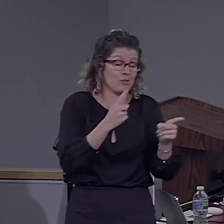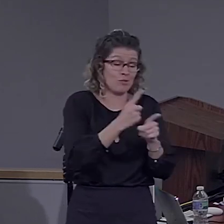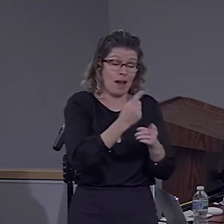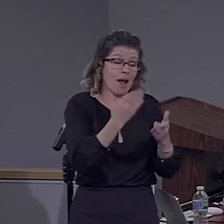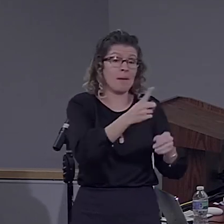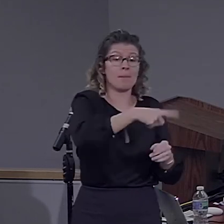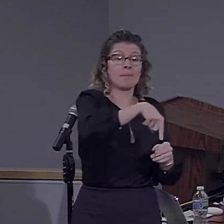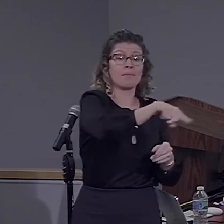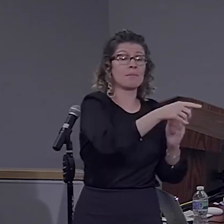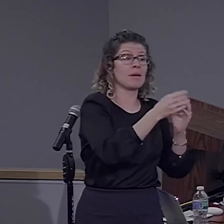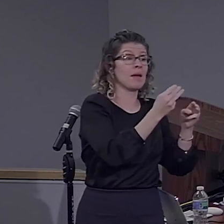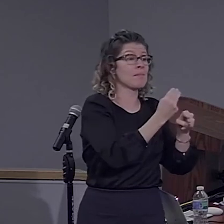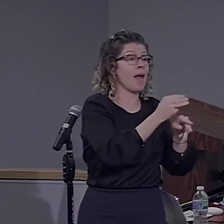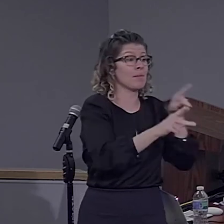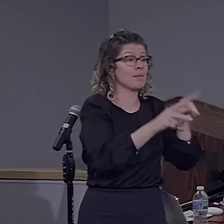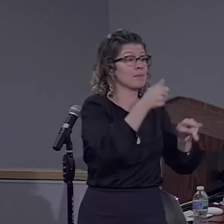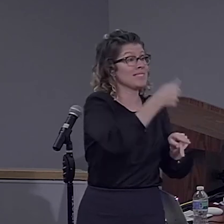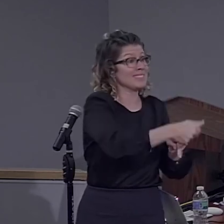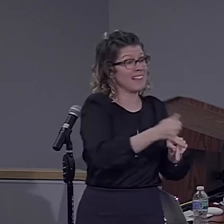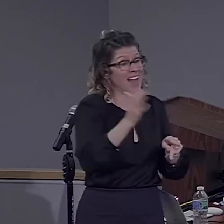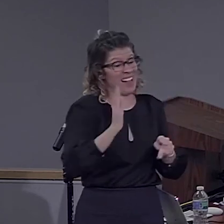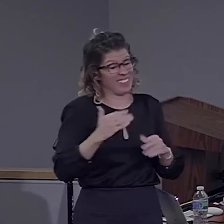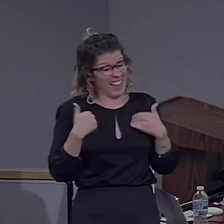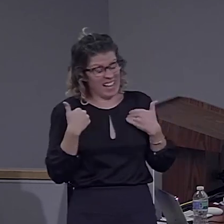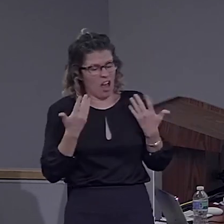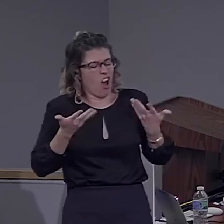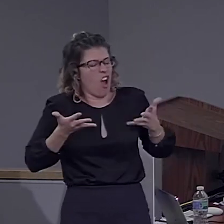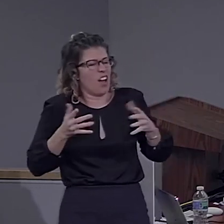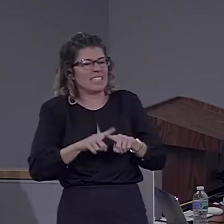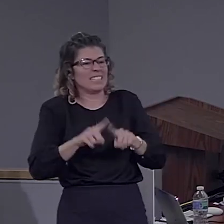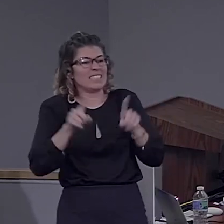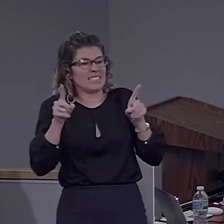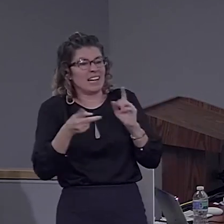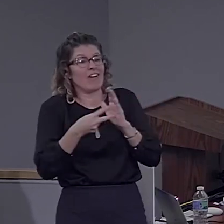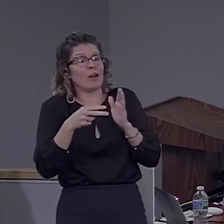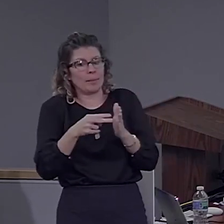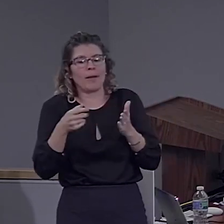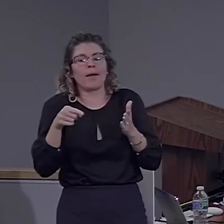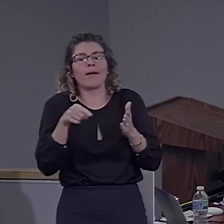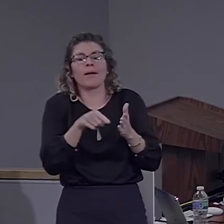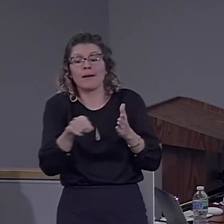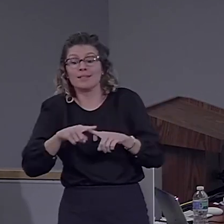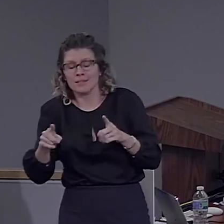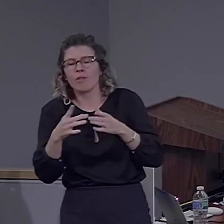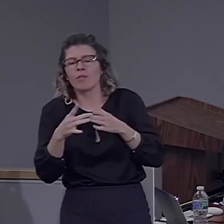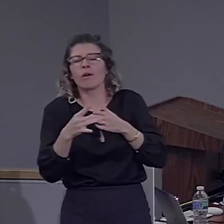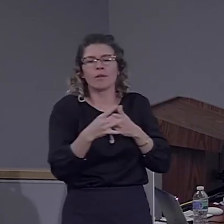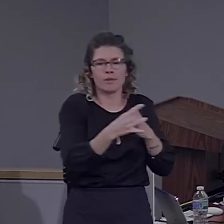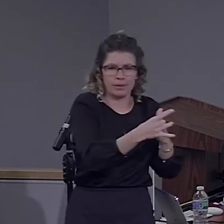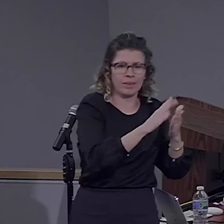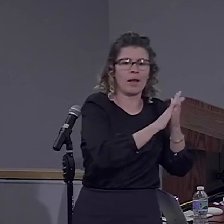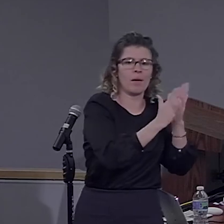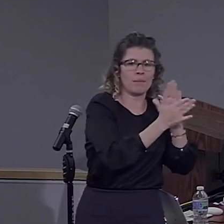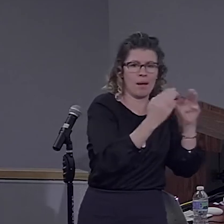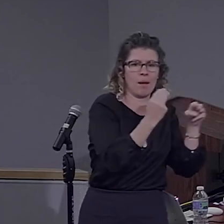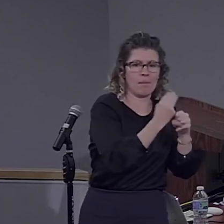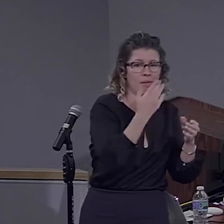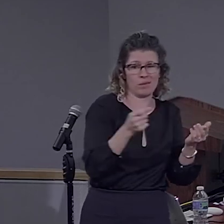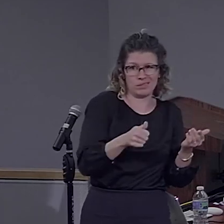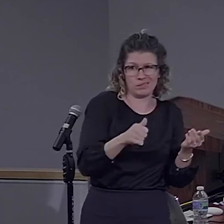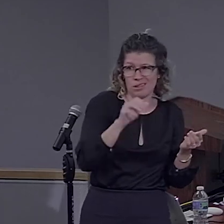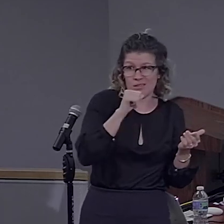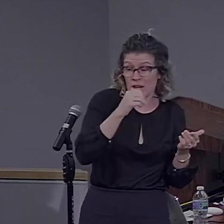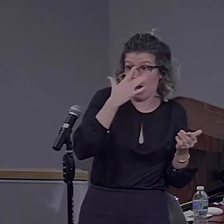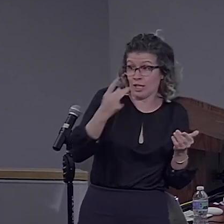from the start and that related with becoming a mathematician. Maybe they were interested in faces and more in